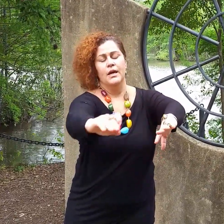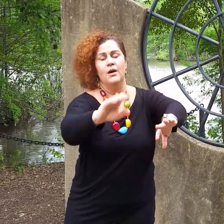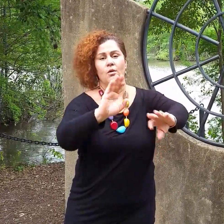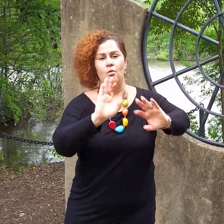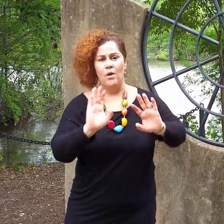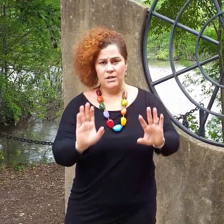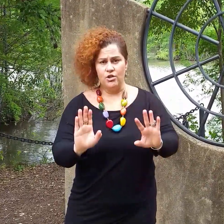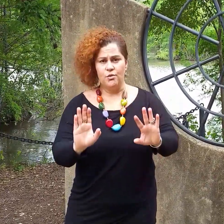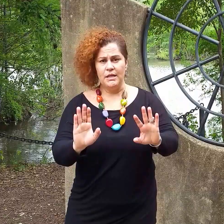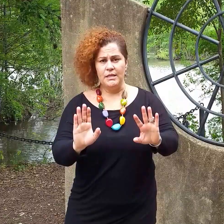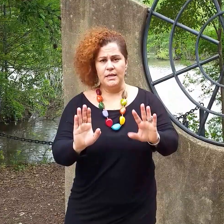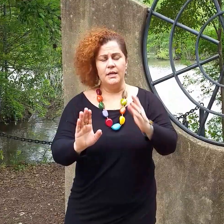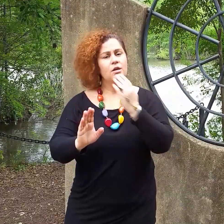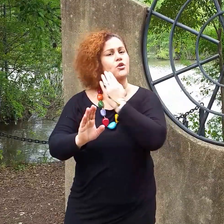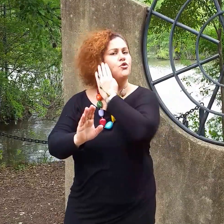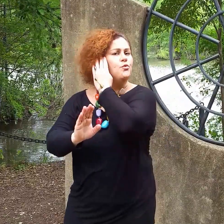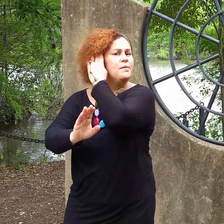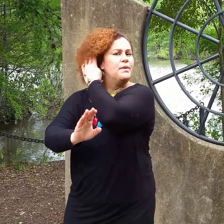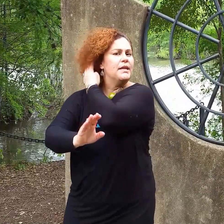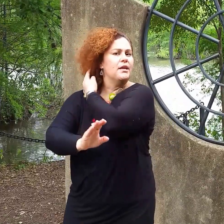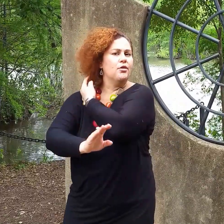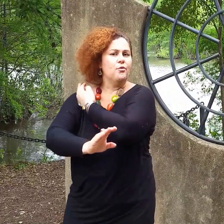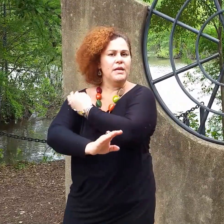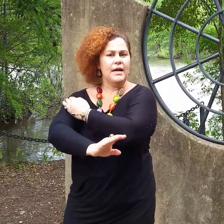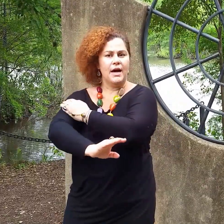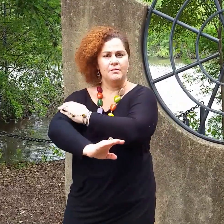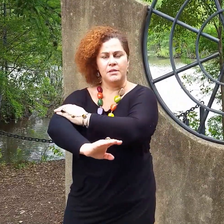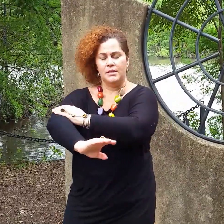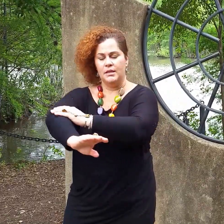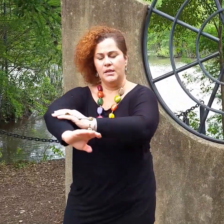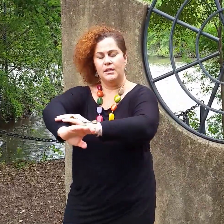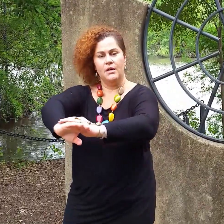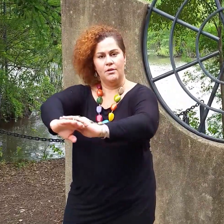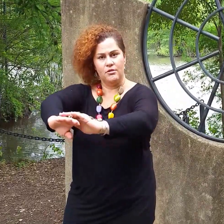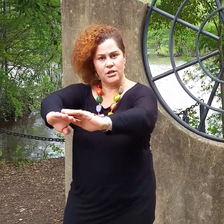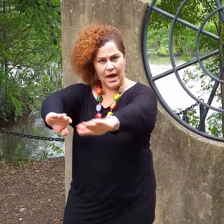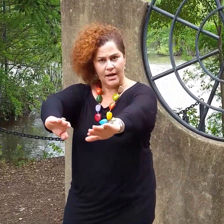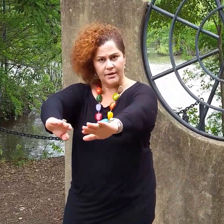Once you release it, you repeat it three times in the other side.